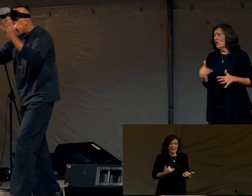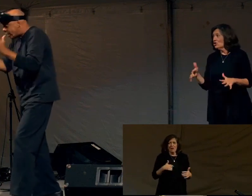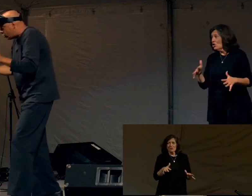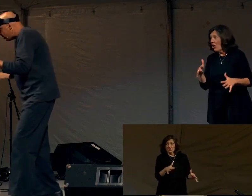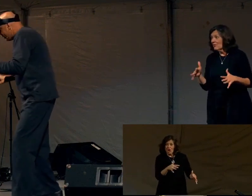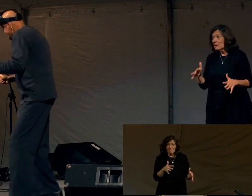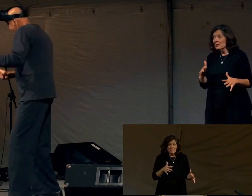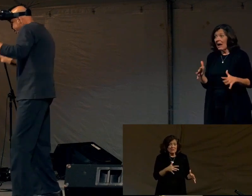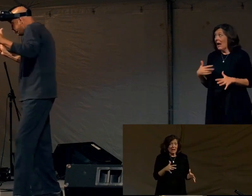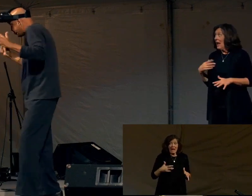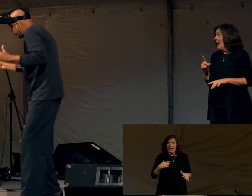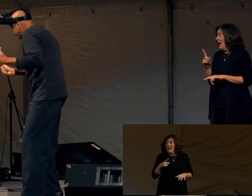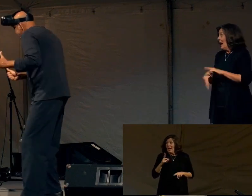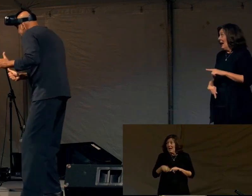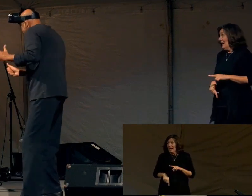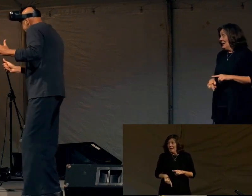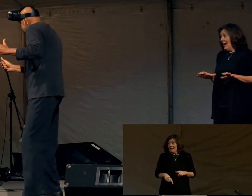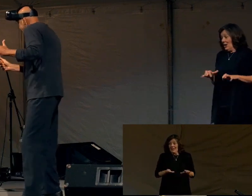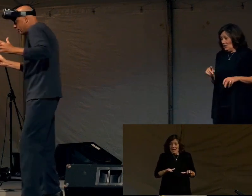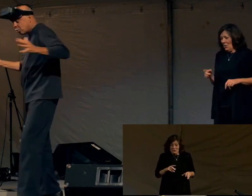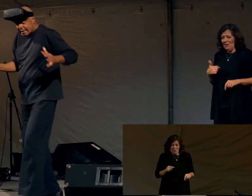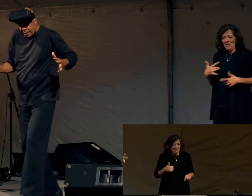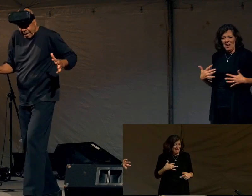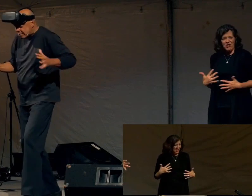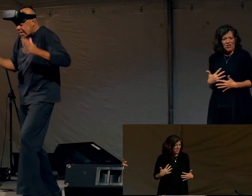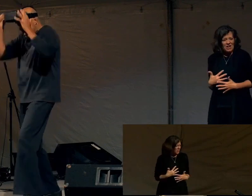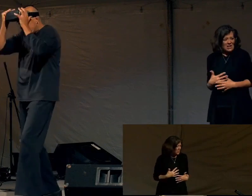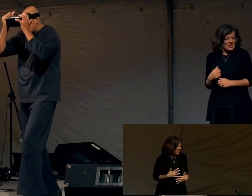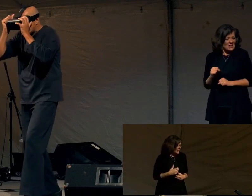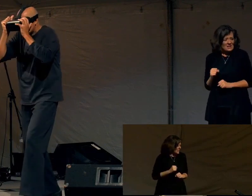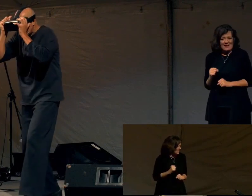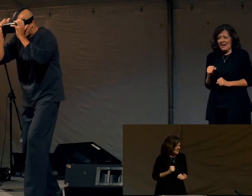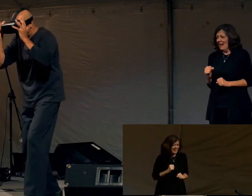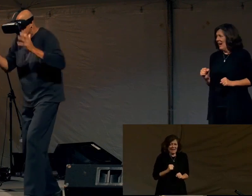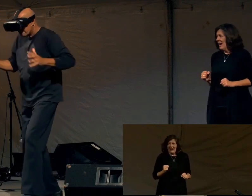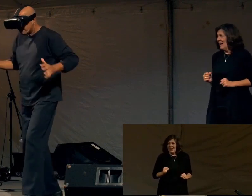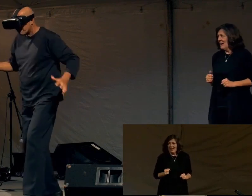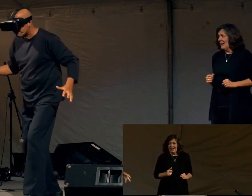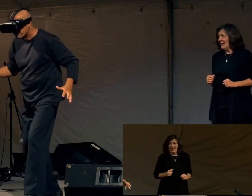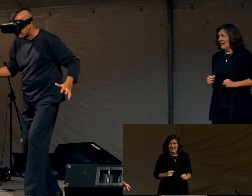And I can't do it. And I'm freezing. And I'm looking around. And, and.